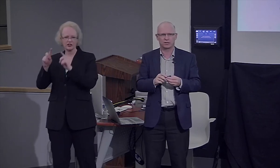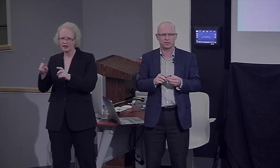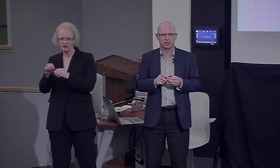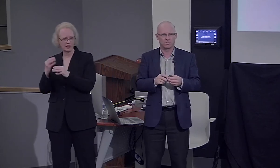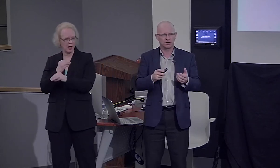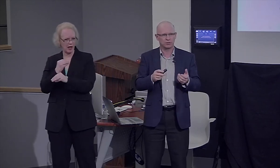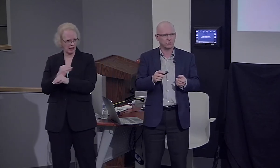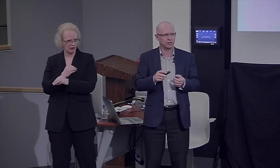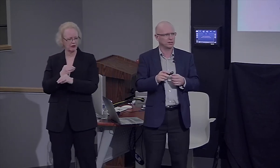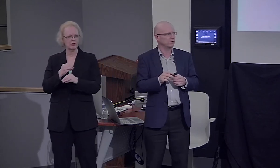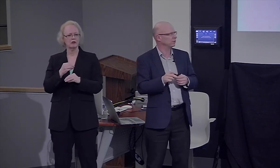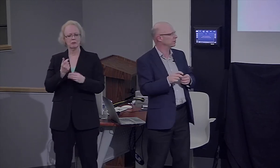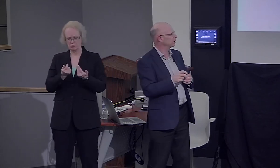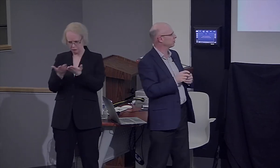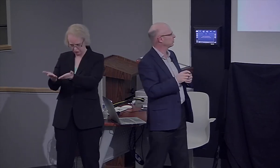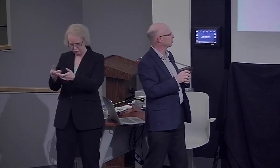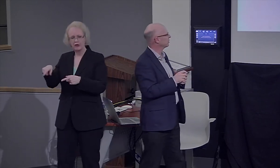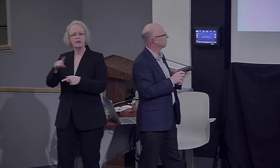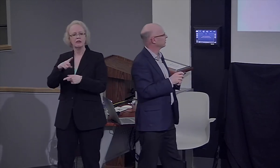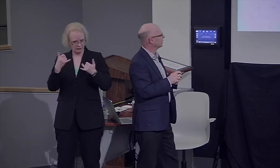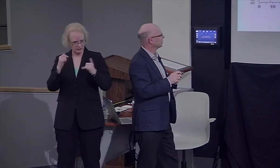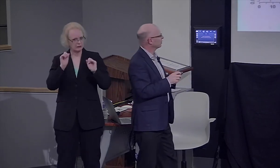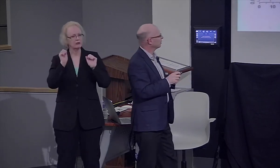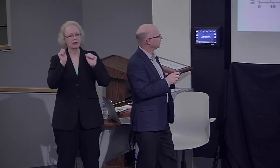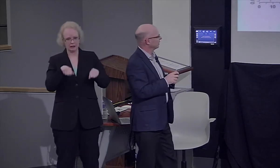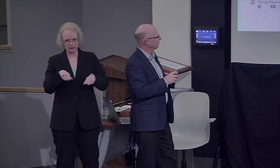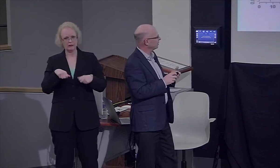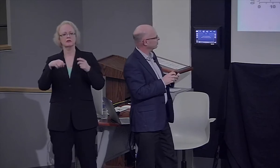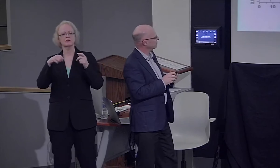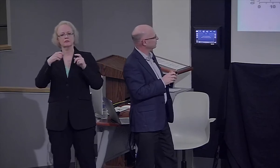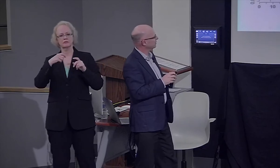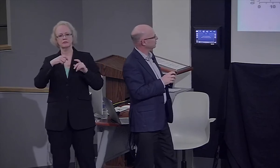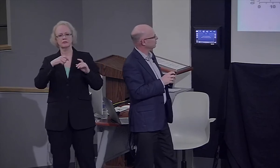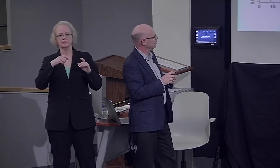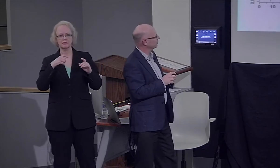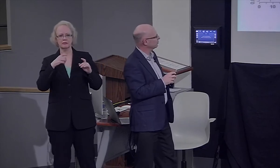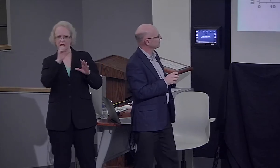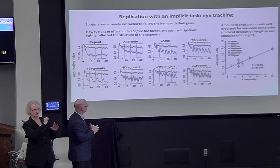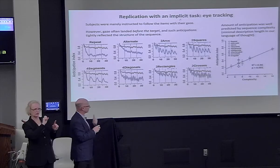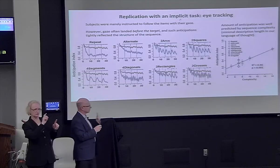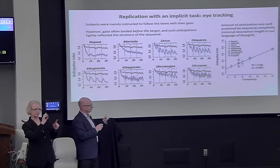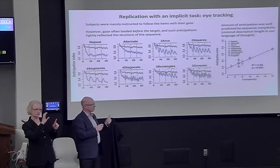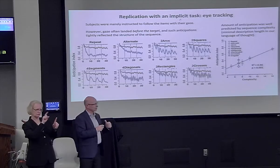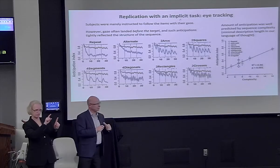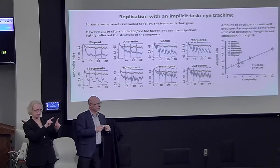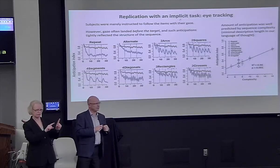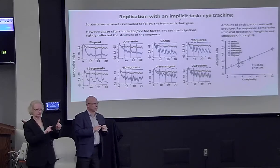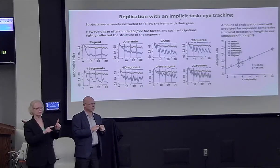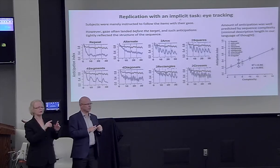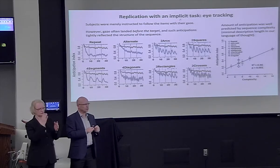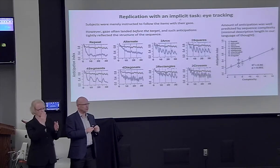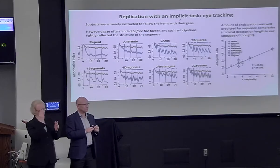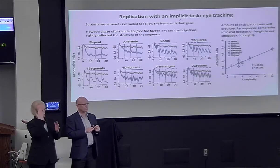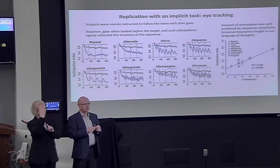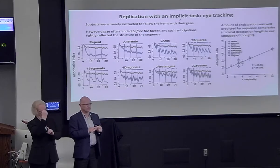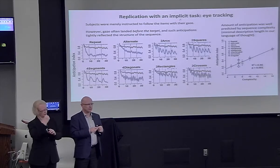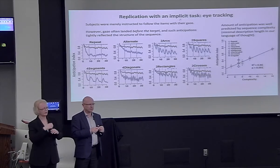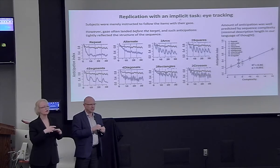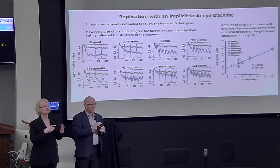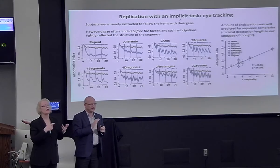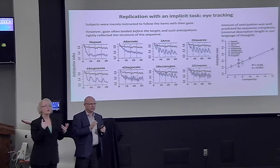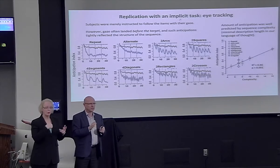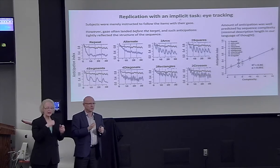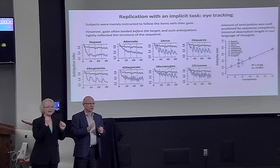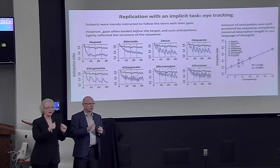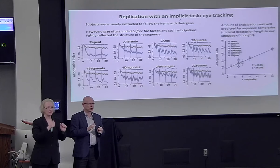understand this, but it's already involving a language. So, there are many interesting things we can do with this. We can replicate this work without